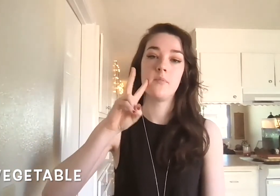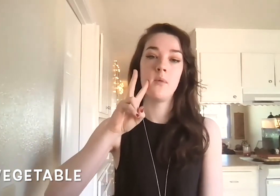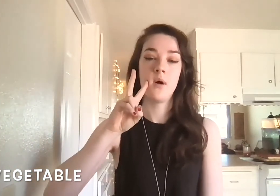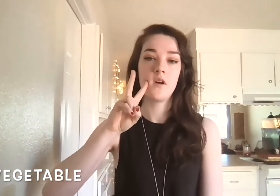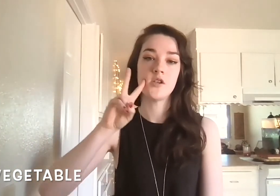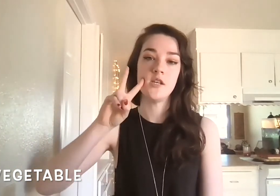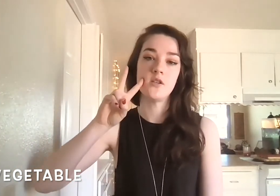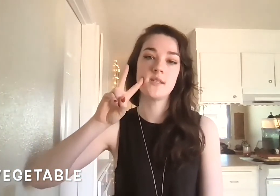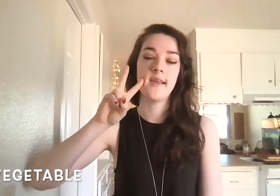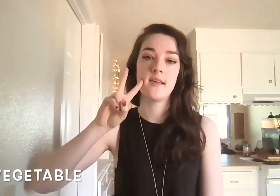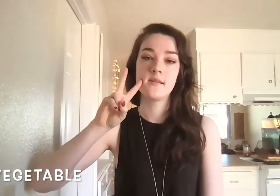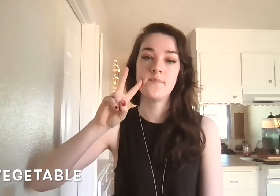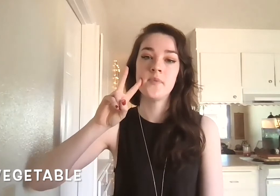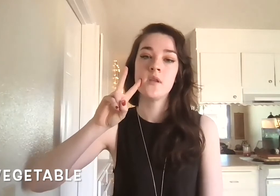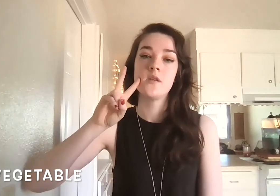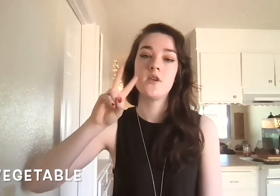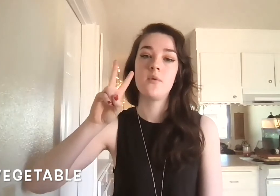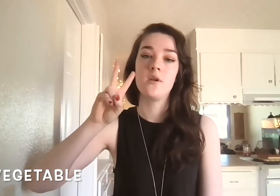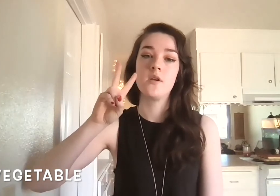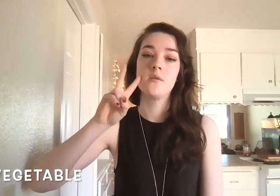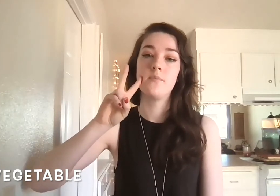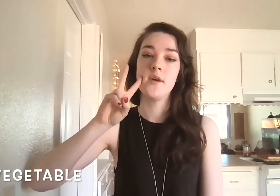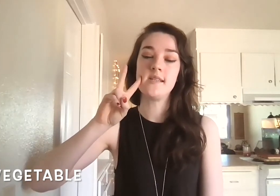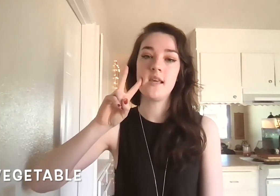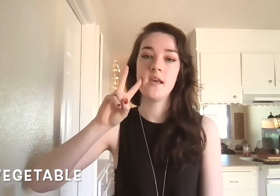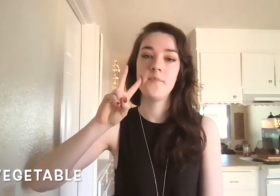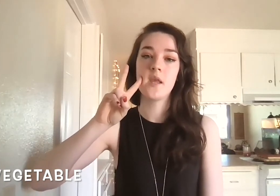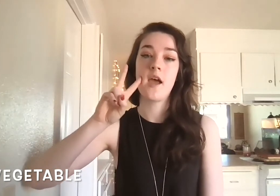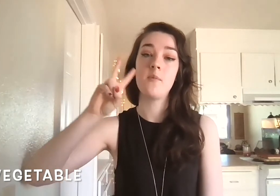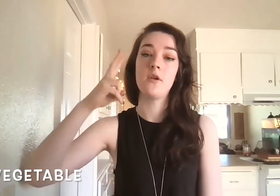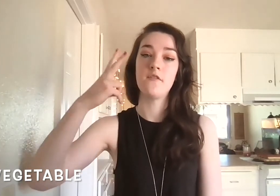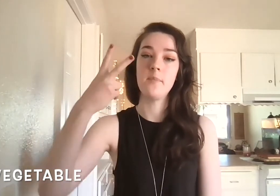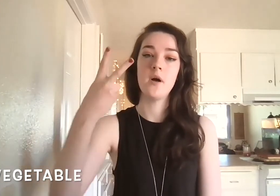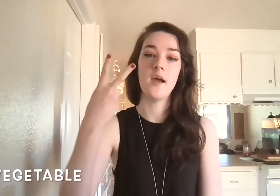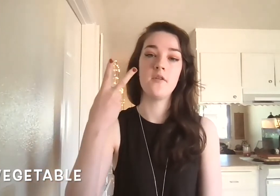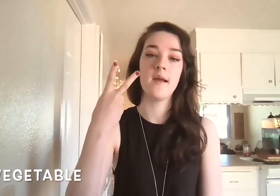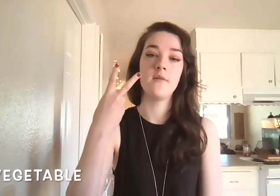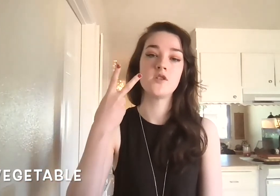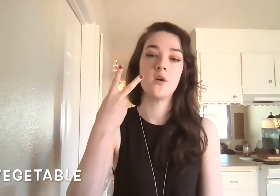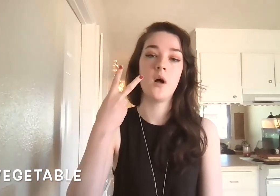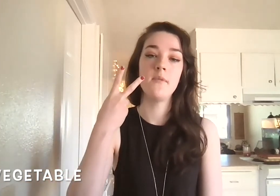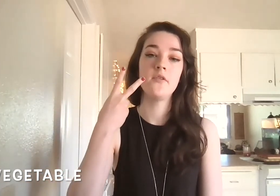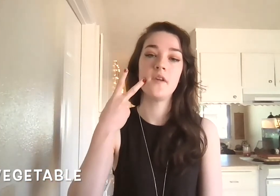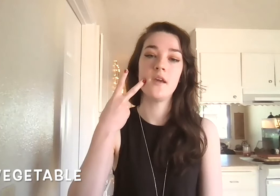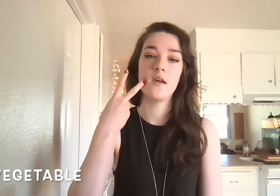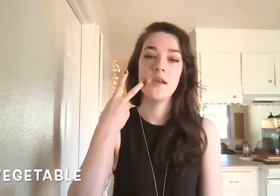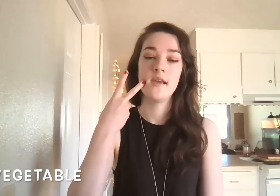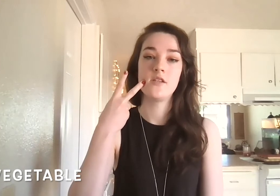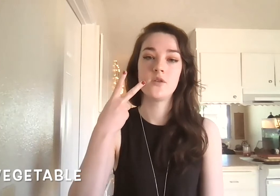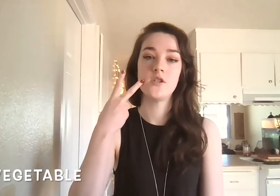bottom of our cheek just like this. So we're going to point it here, and then we're going to flip our hand around so our middle finger is touching